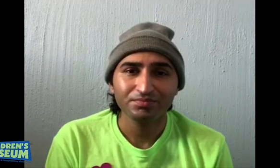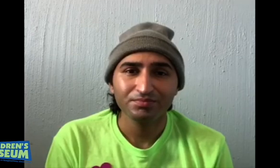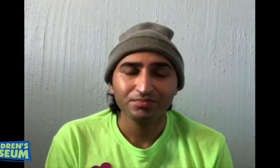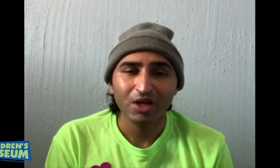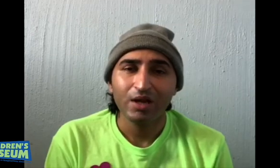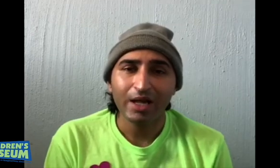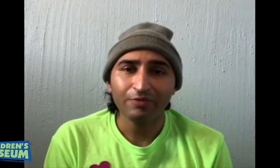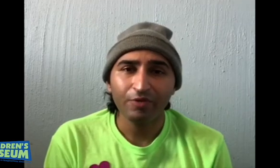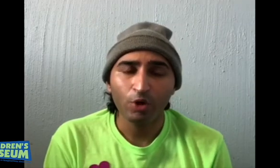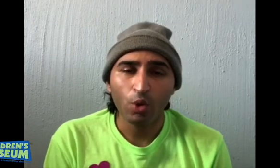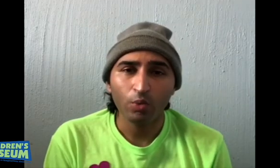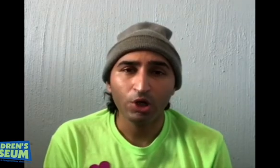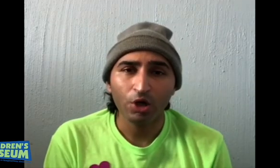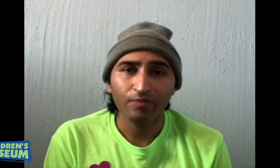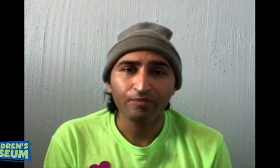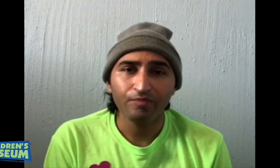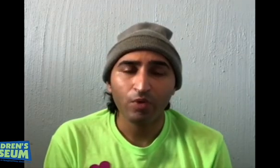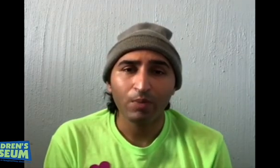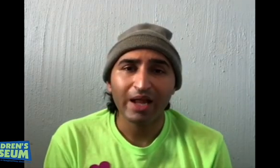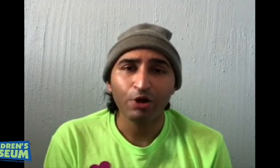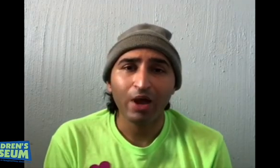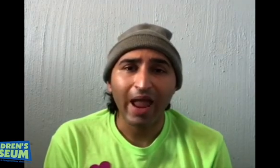Let's review what we learned from the letter A.